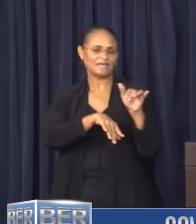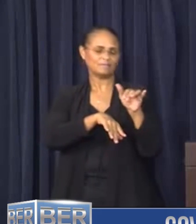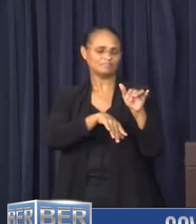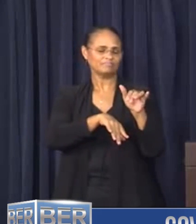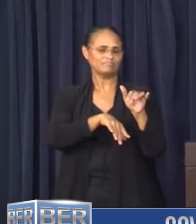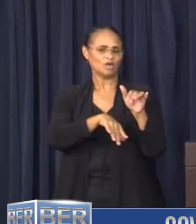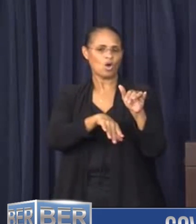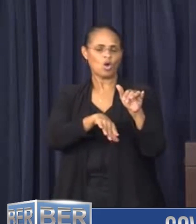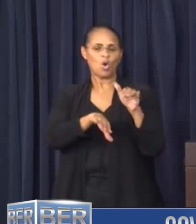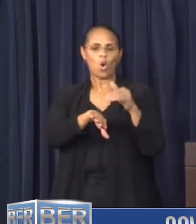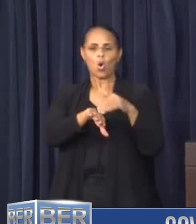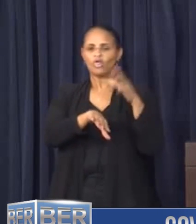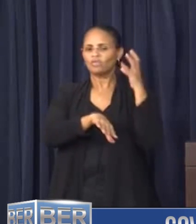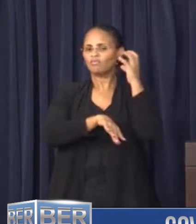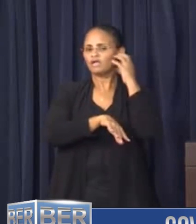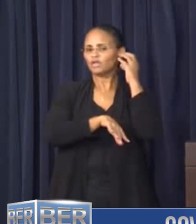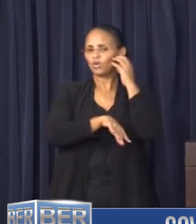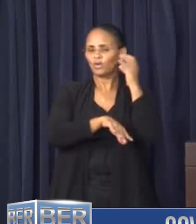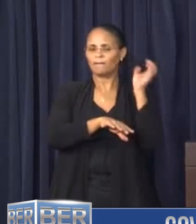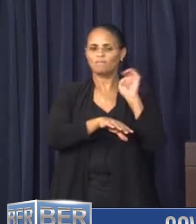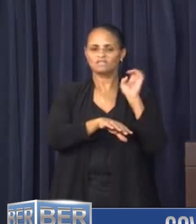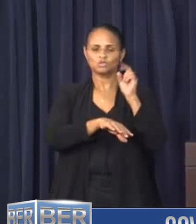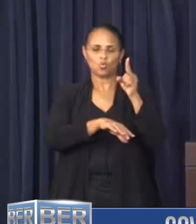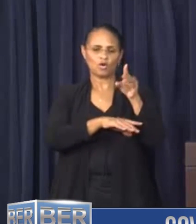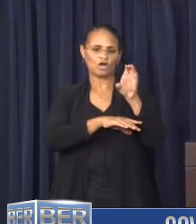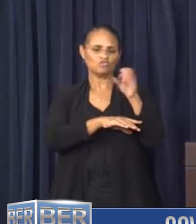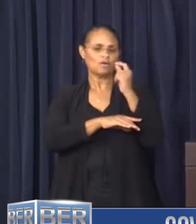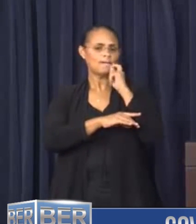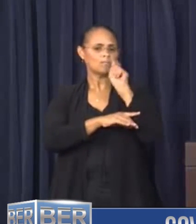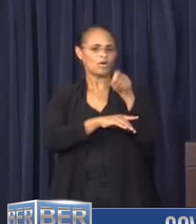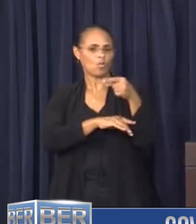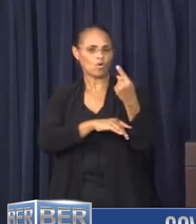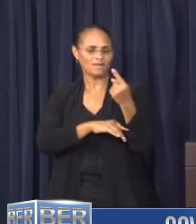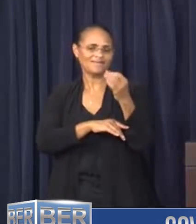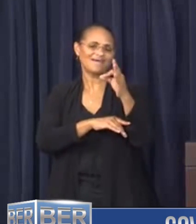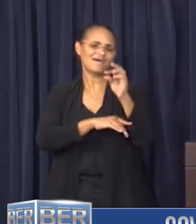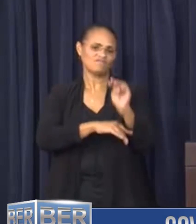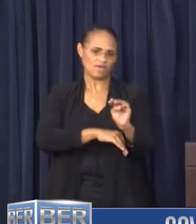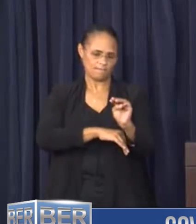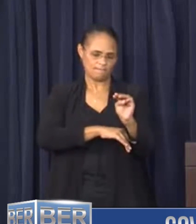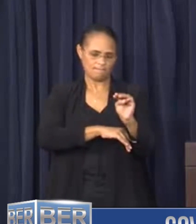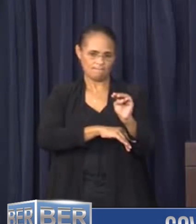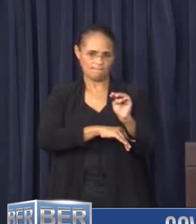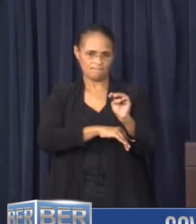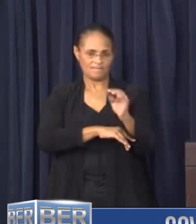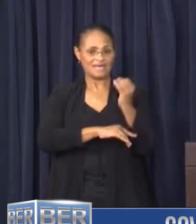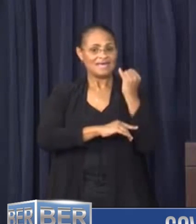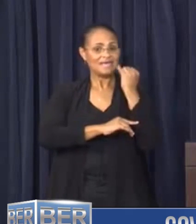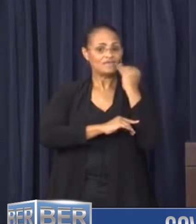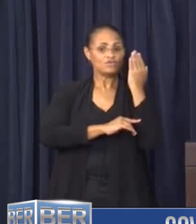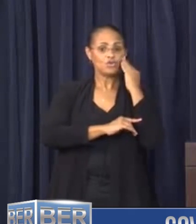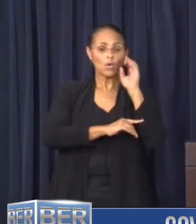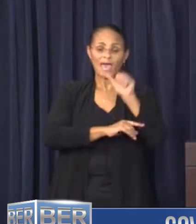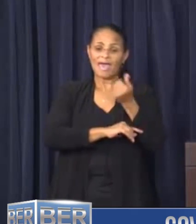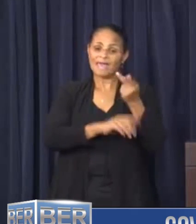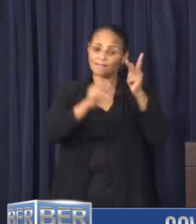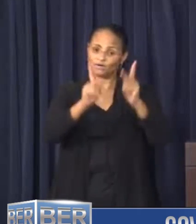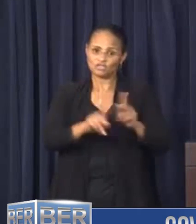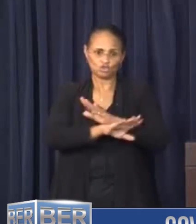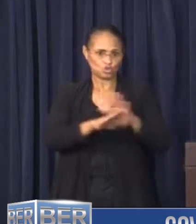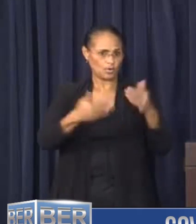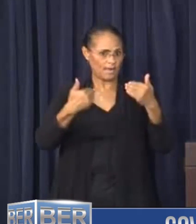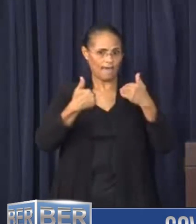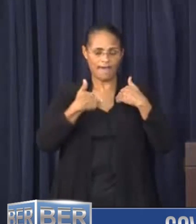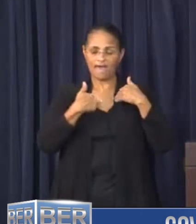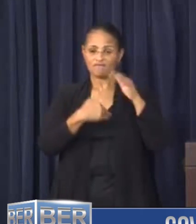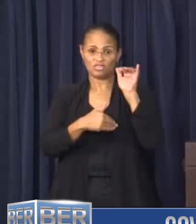statement on the Emergency Broadcast Station at 100.1 FM. If you know anyone who does not have access to